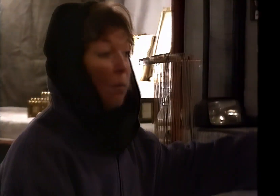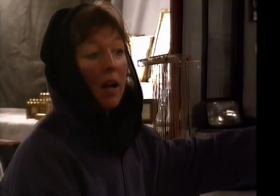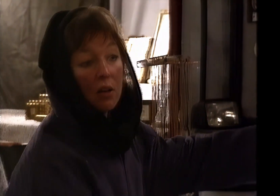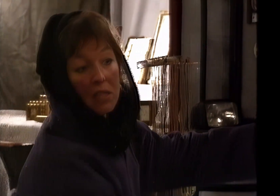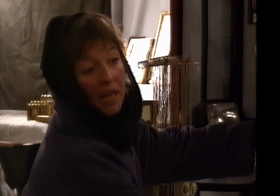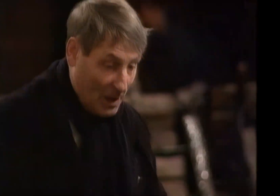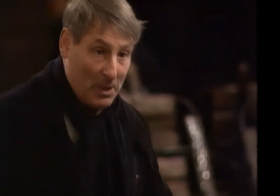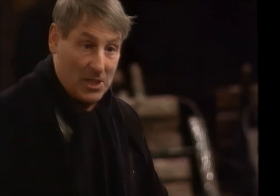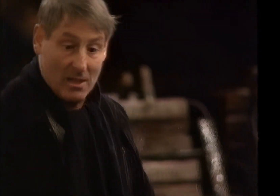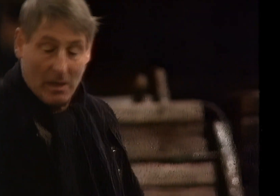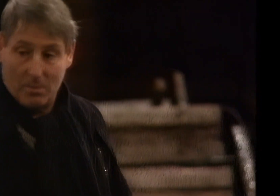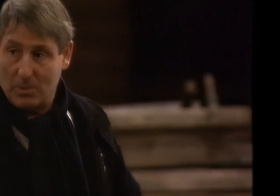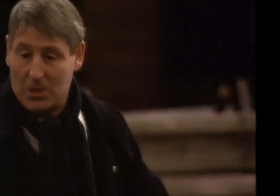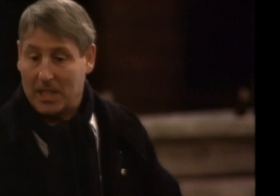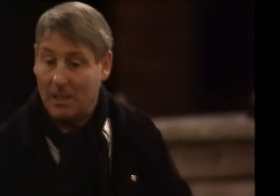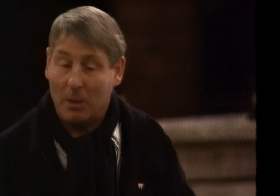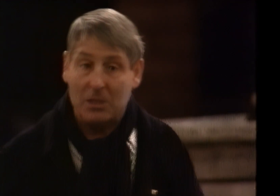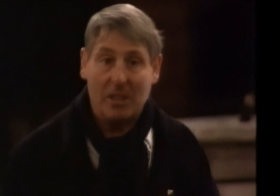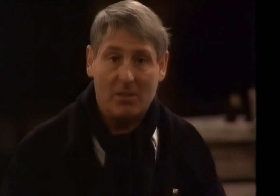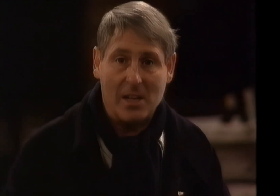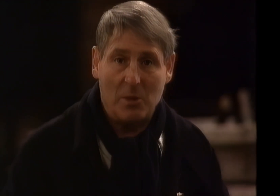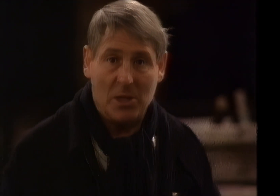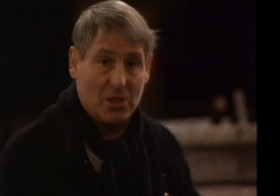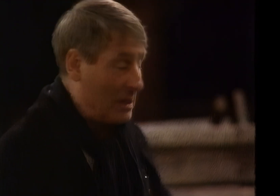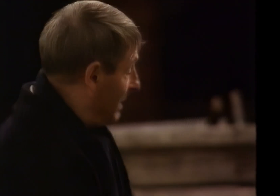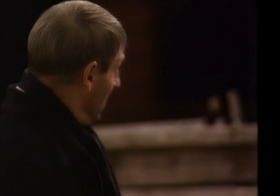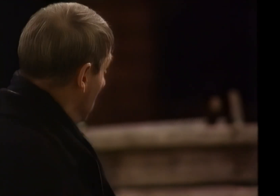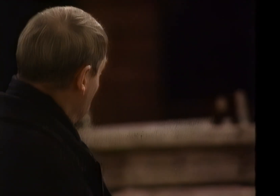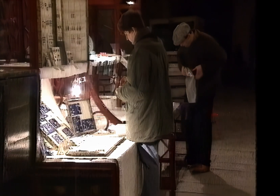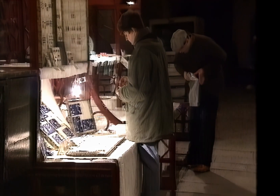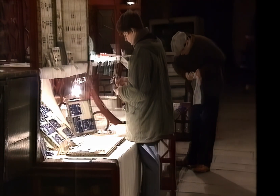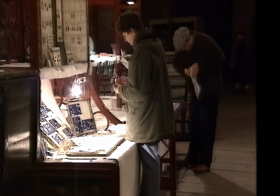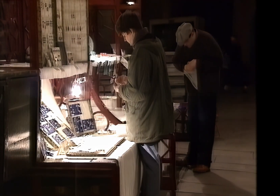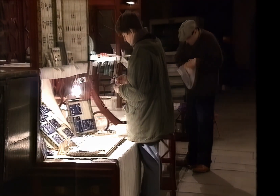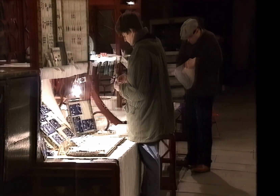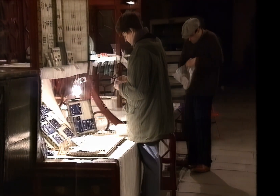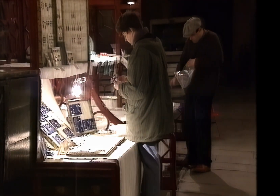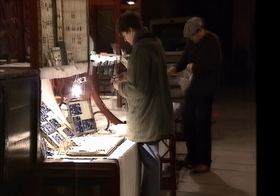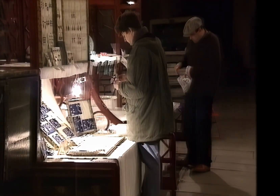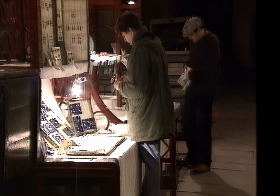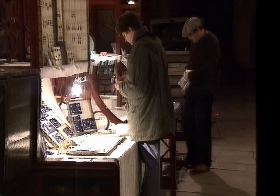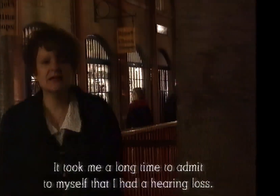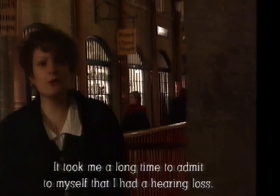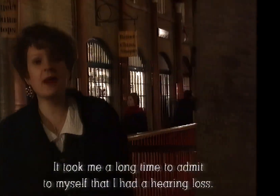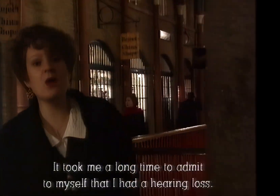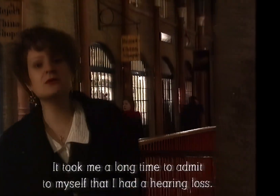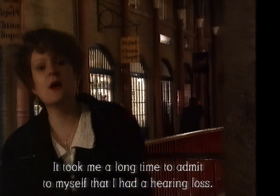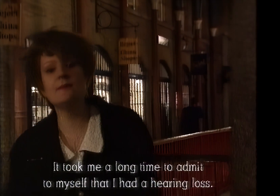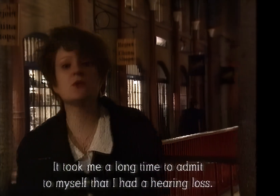She loves you, yeah, yeah, yeah She loves you, yeah, yeah, yeah It took me a long time to